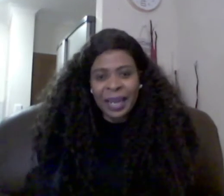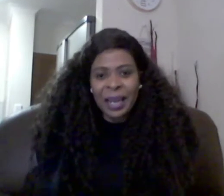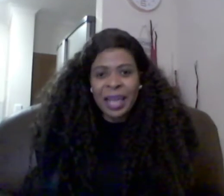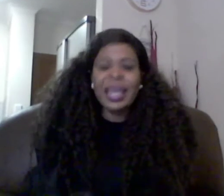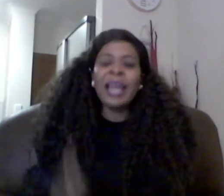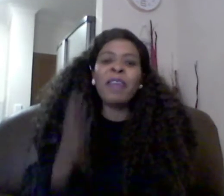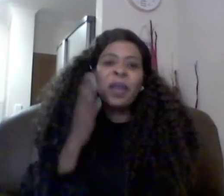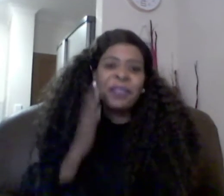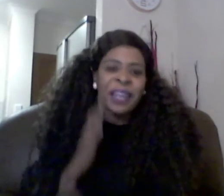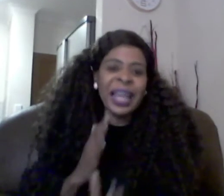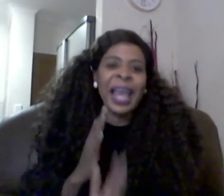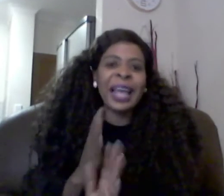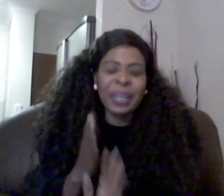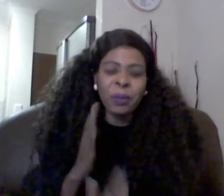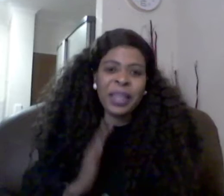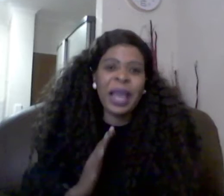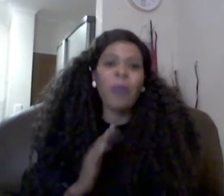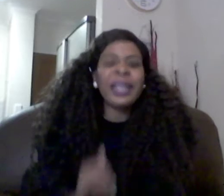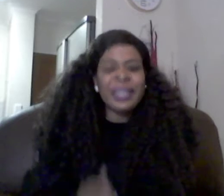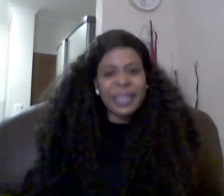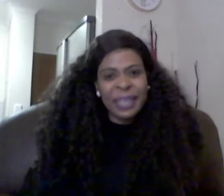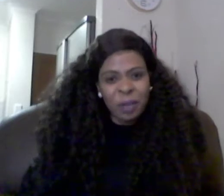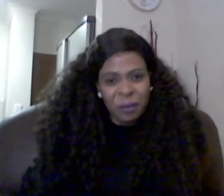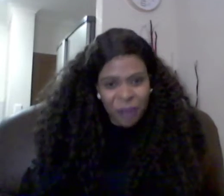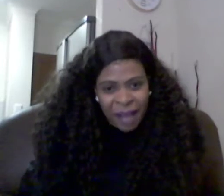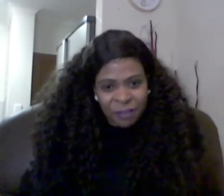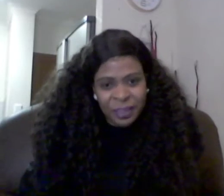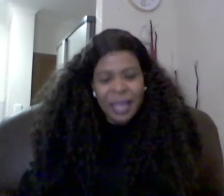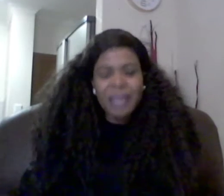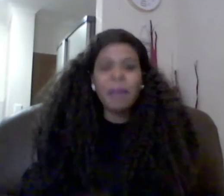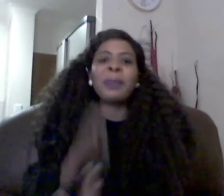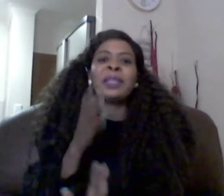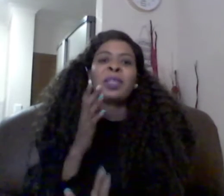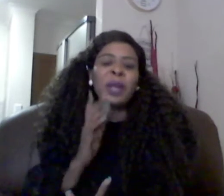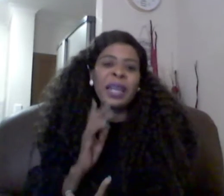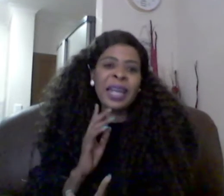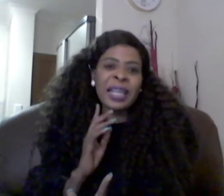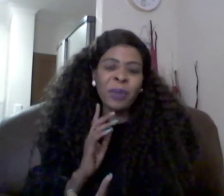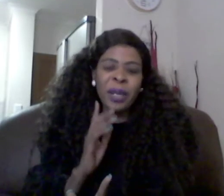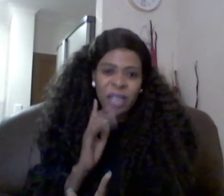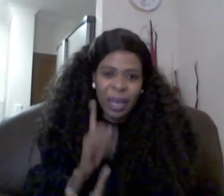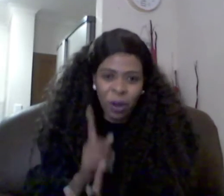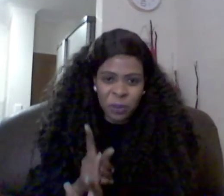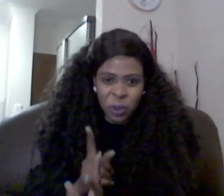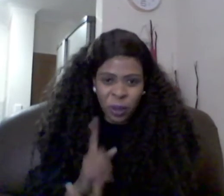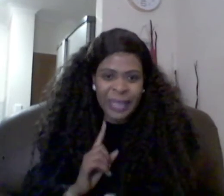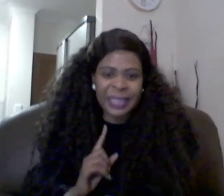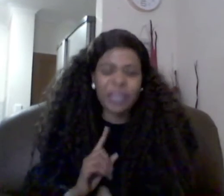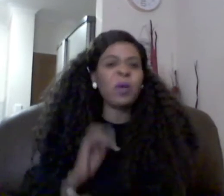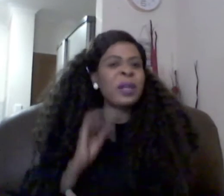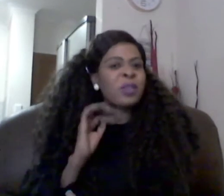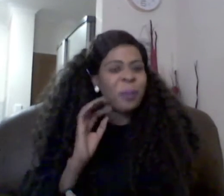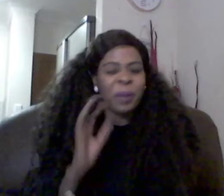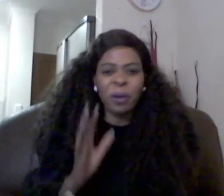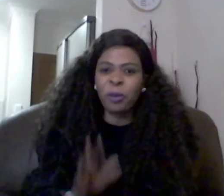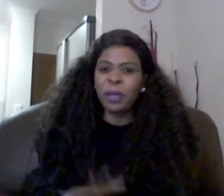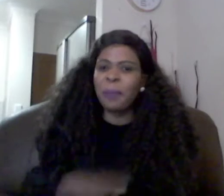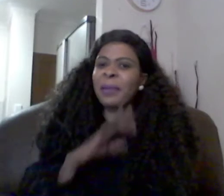then if you have interacted with her what is it that you have loved the bible says when raised when jacob saw rachel she was so beautiful the bible